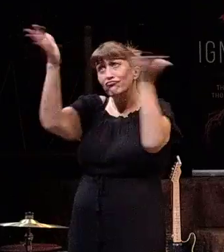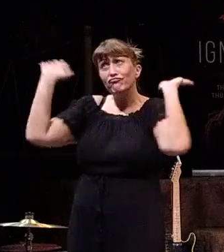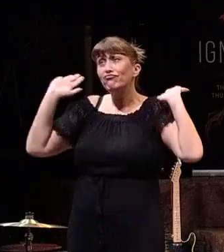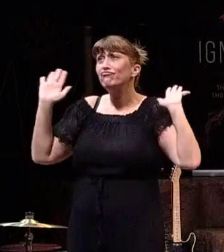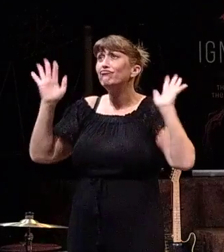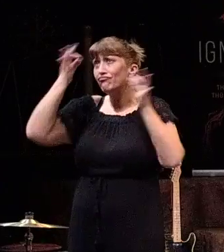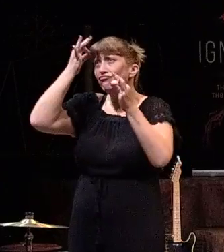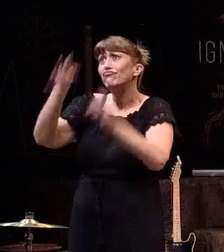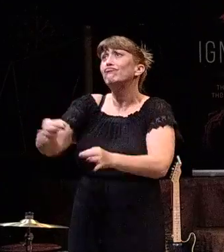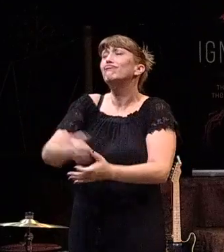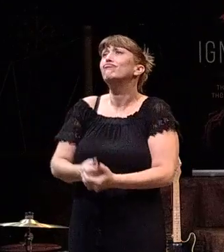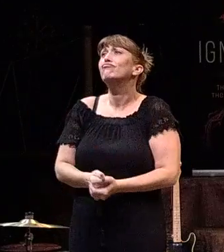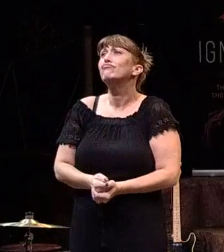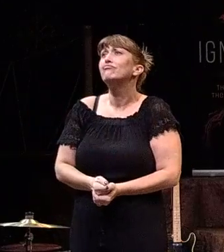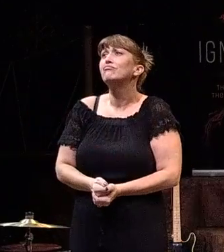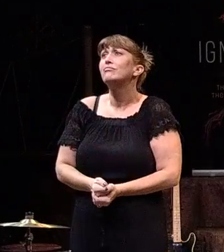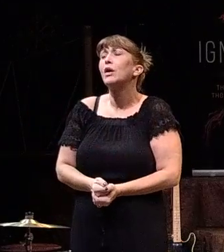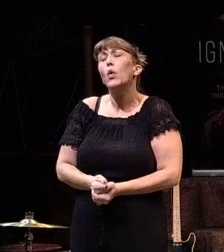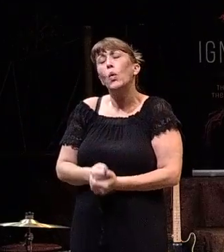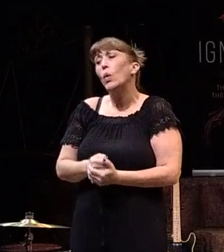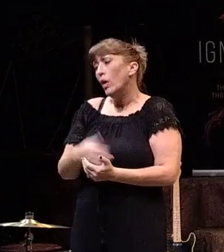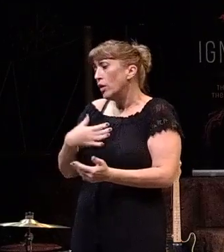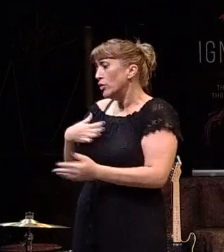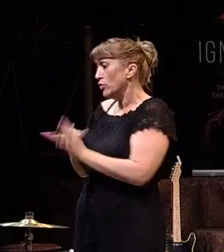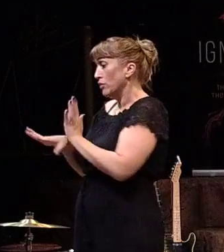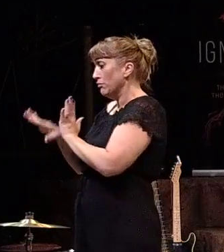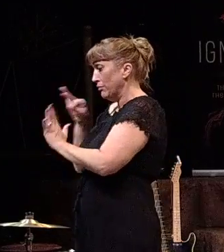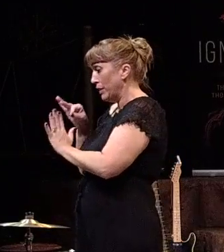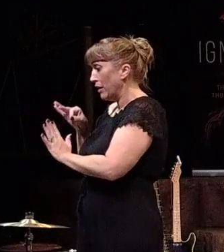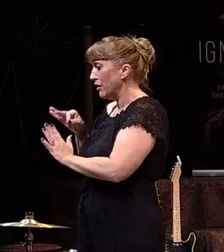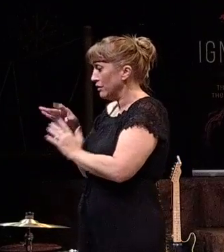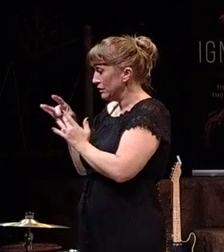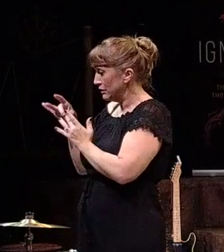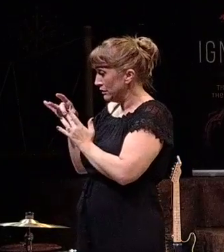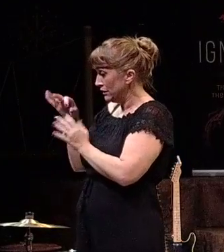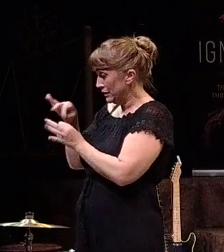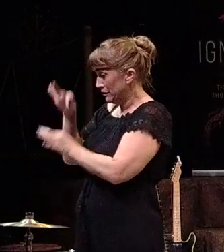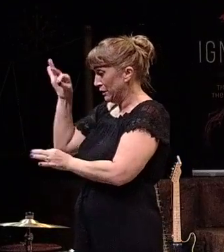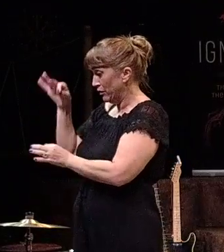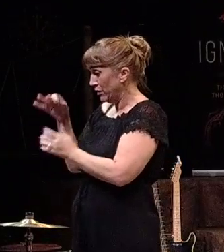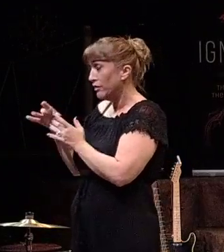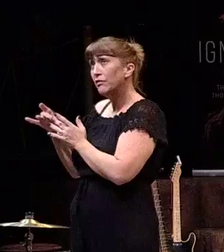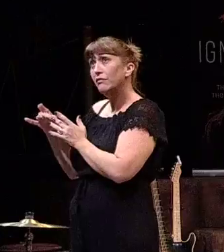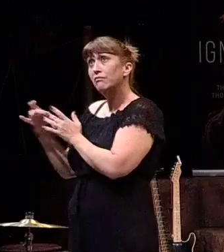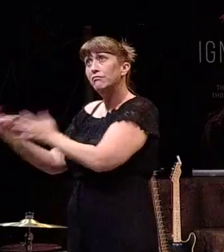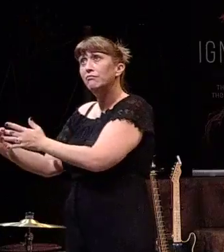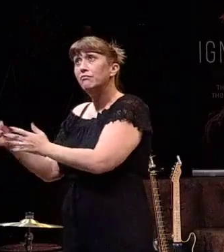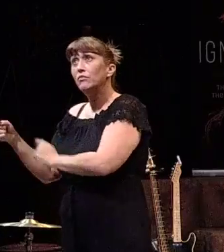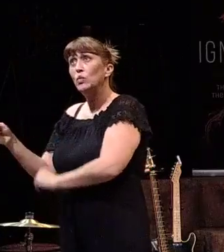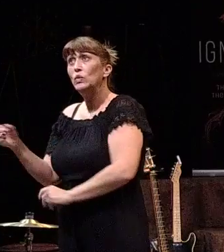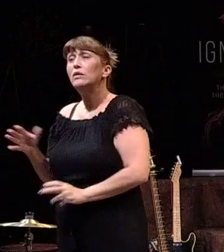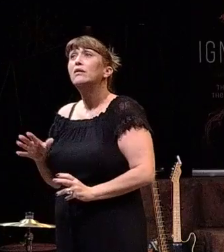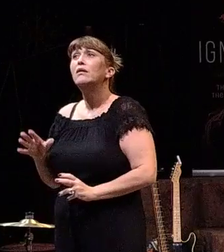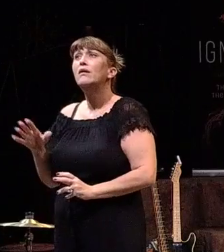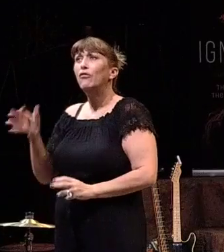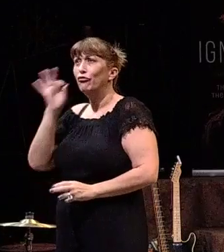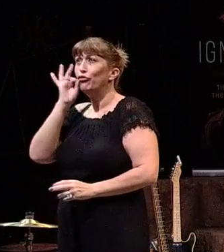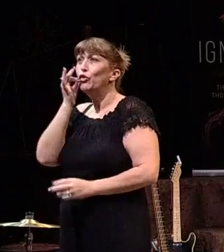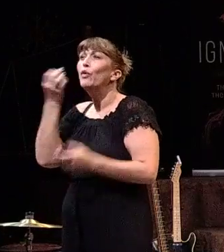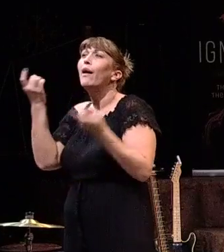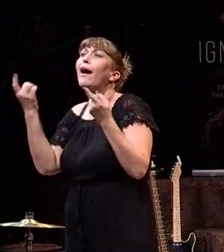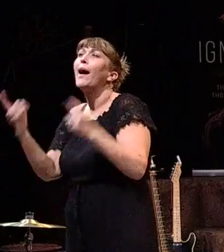you can choose to live by the Spirit. And in verses 22 through 23, he talks about this is the fruit of what happens.